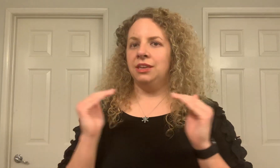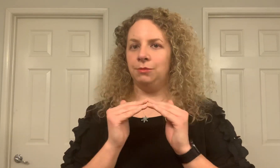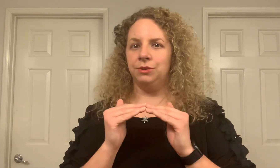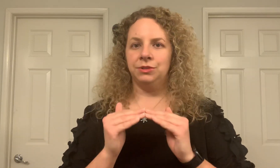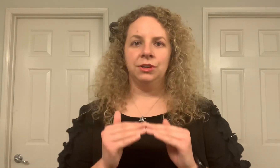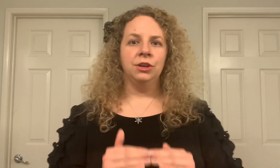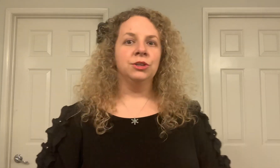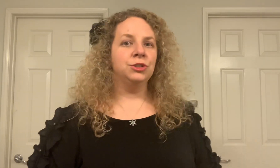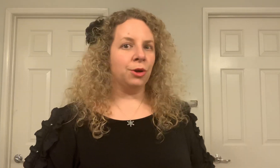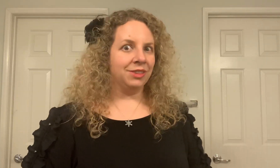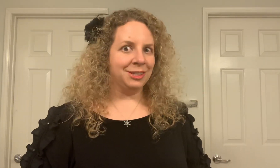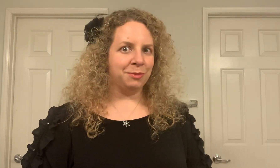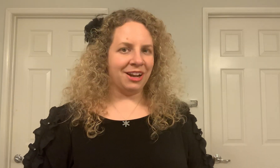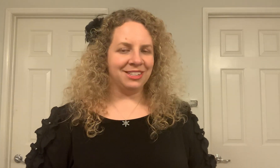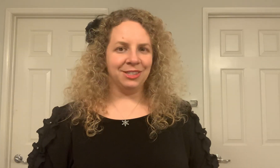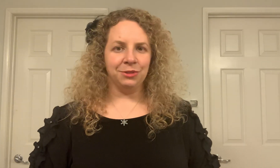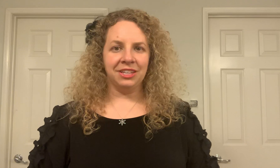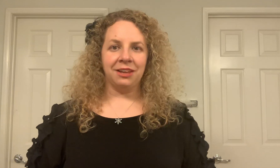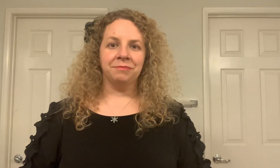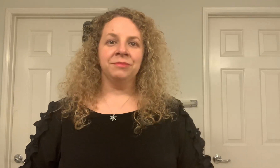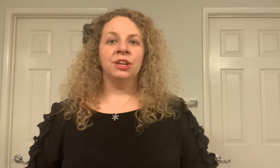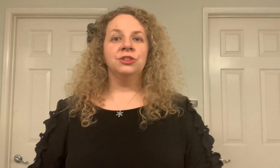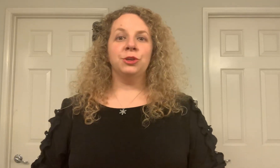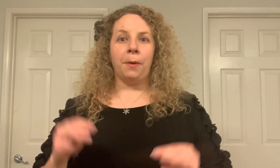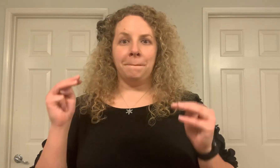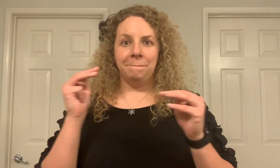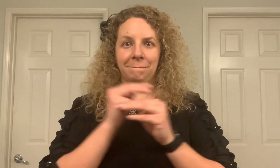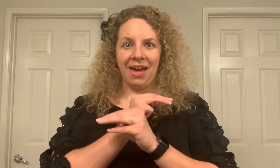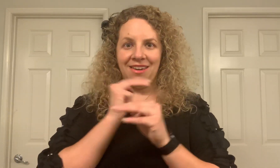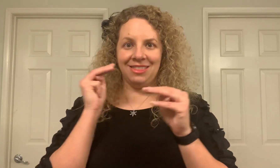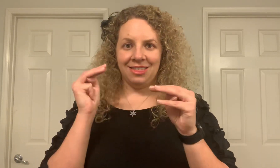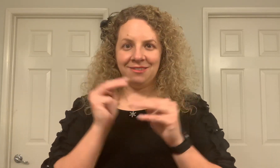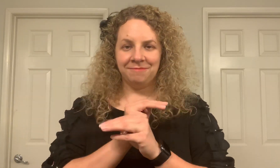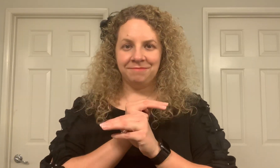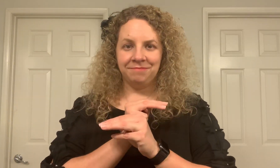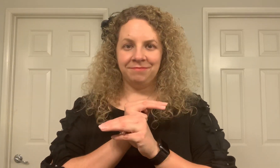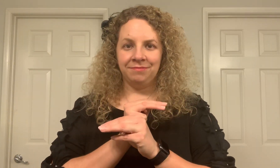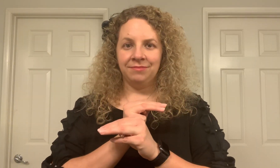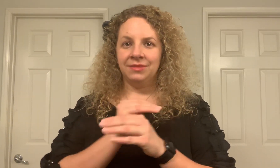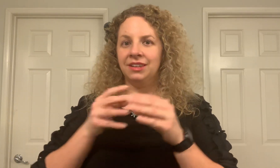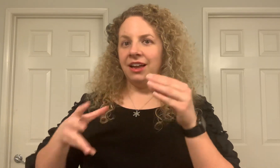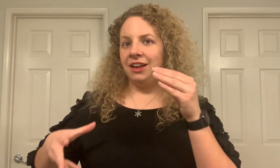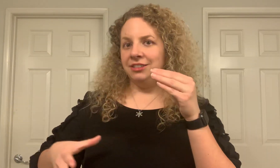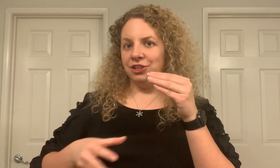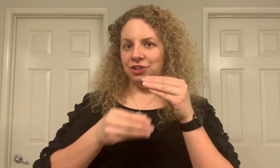equals. So let's practice those again. math, addition,